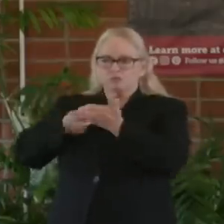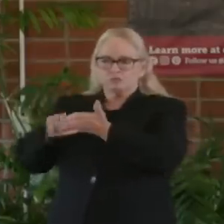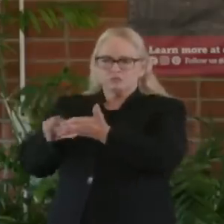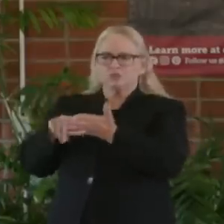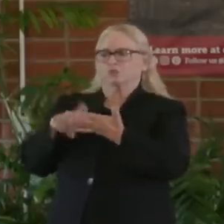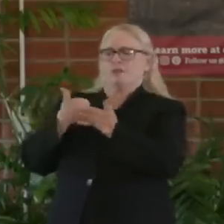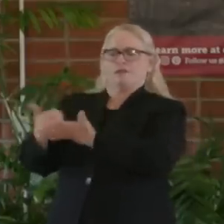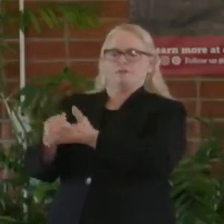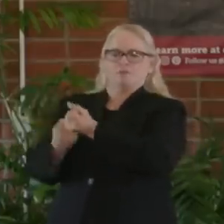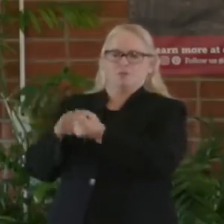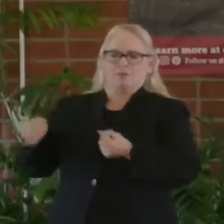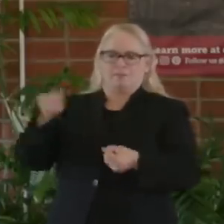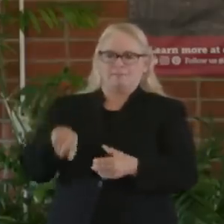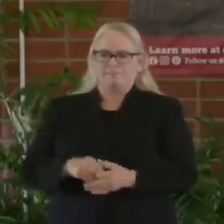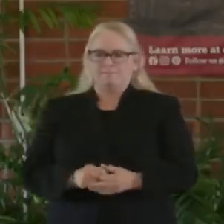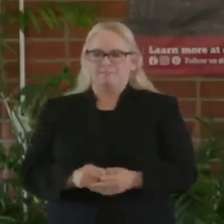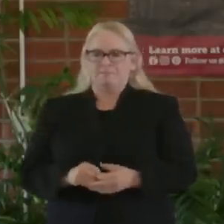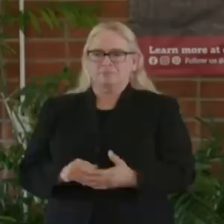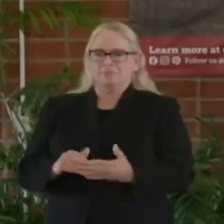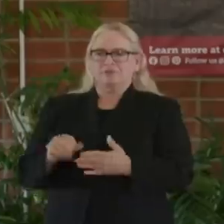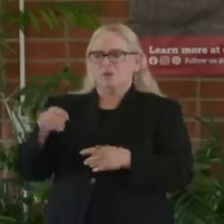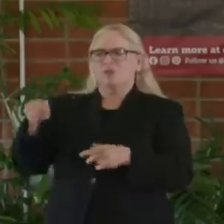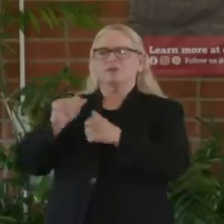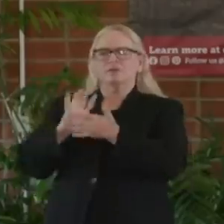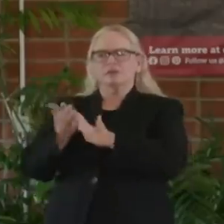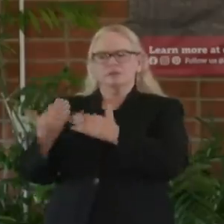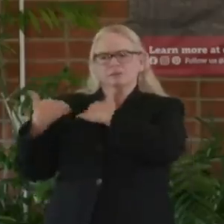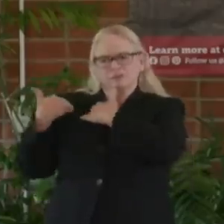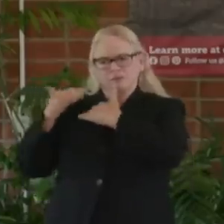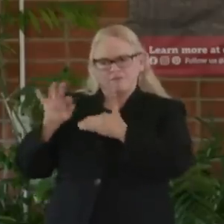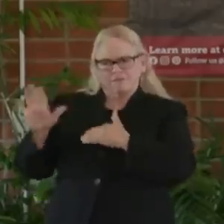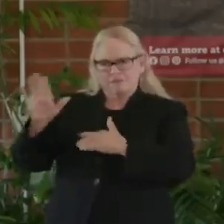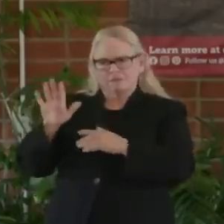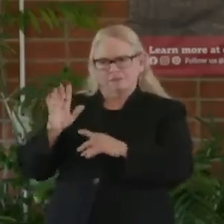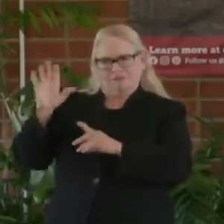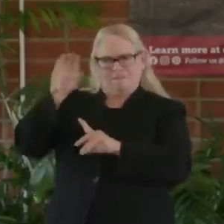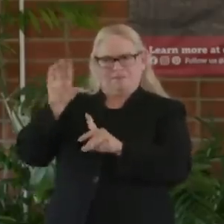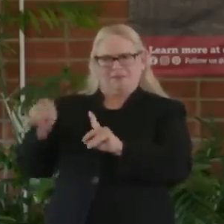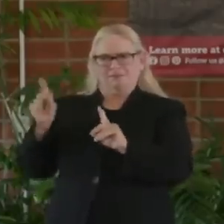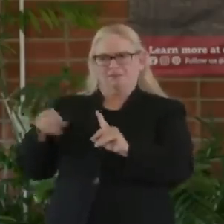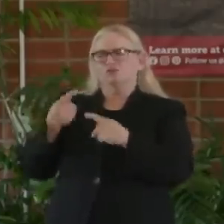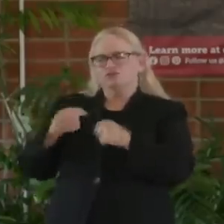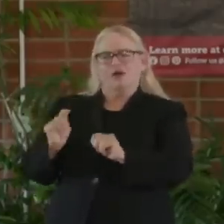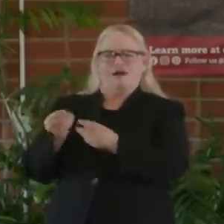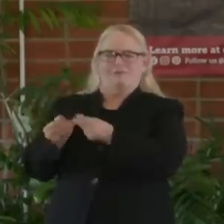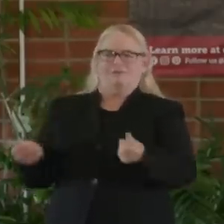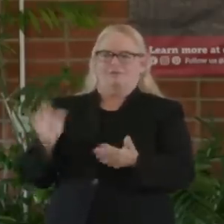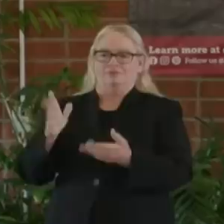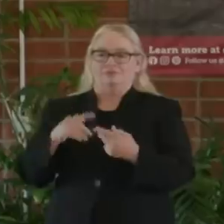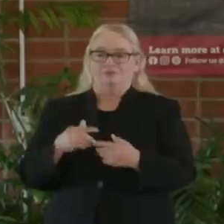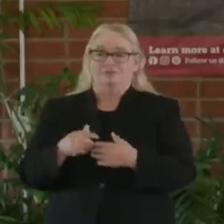transparency at all levels of government. And so with the new supports, $52 million of new